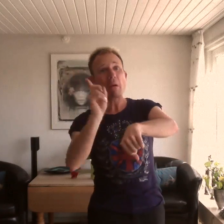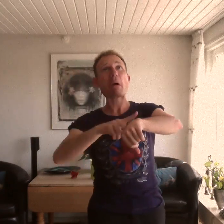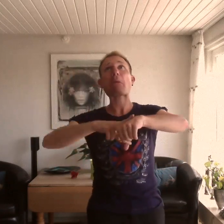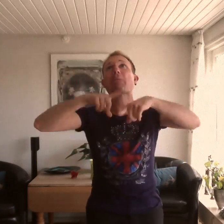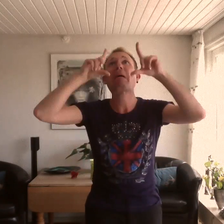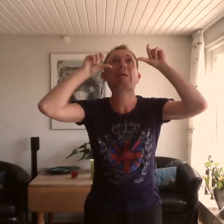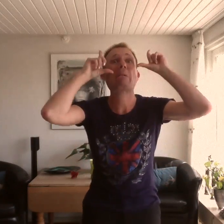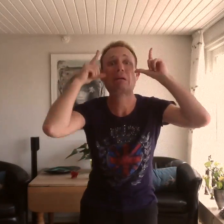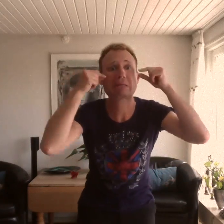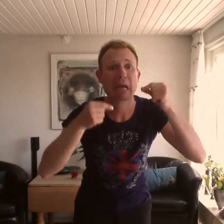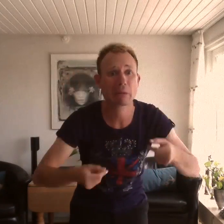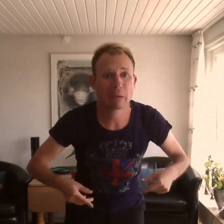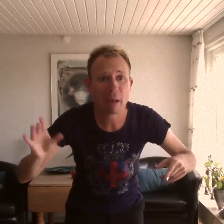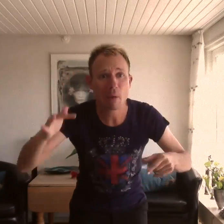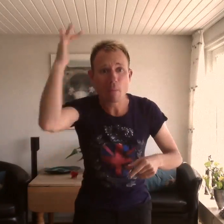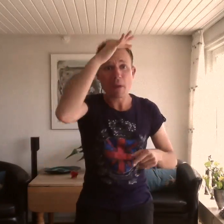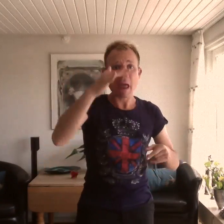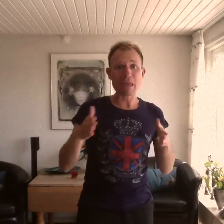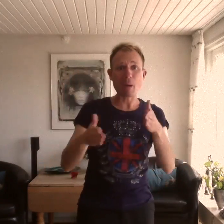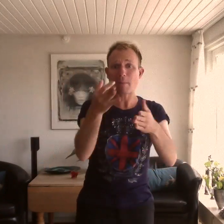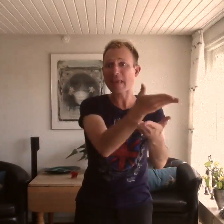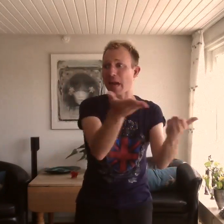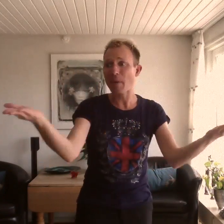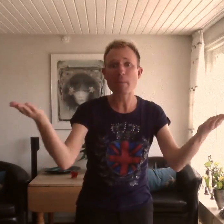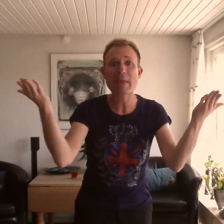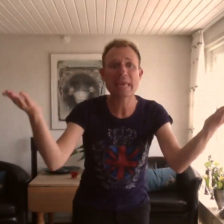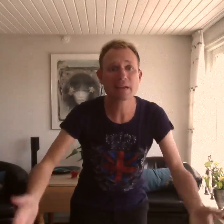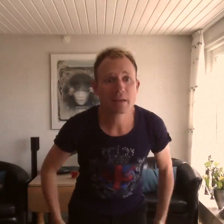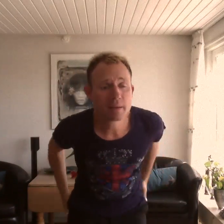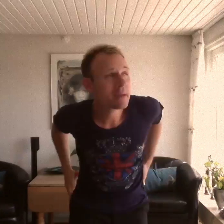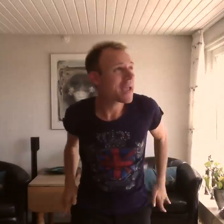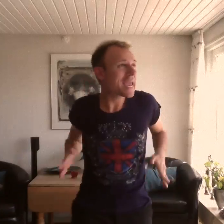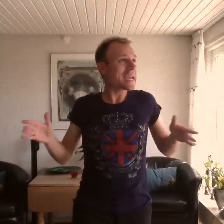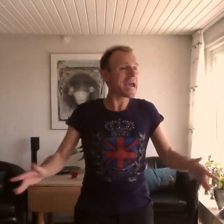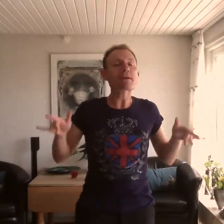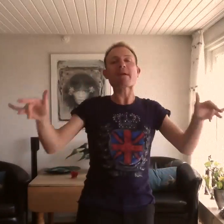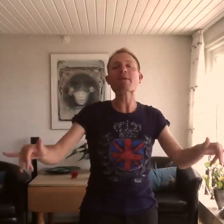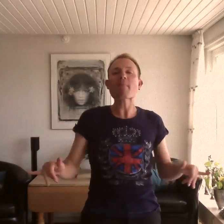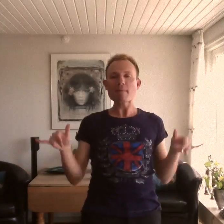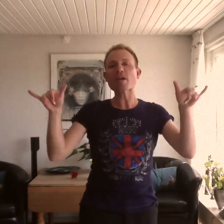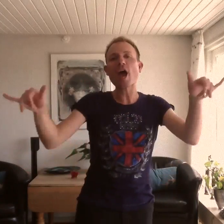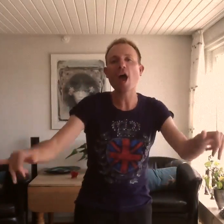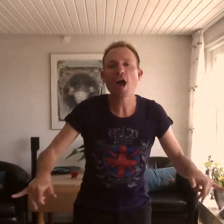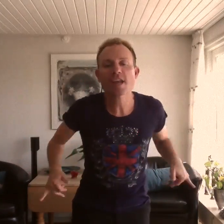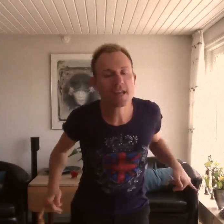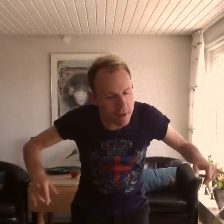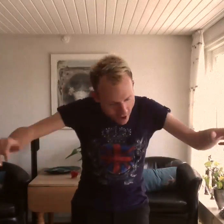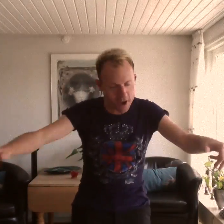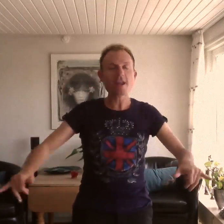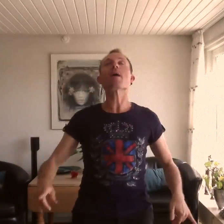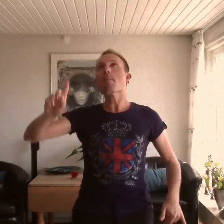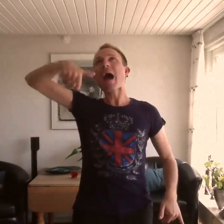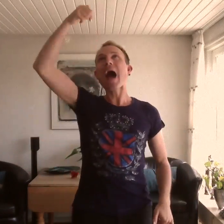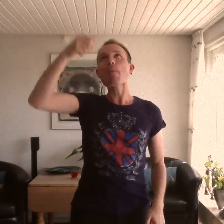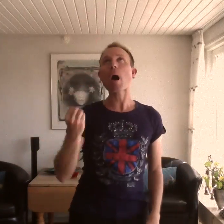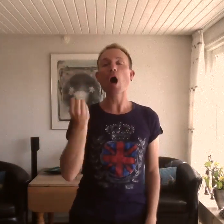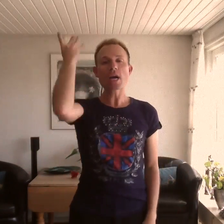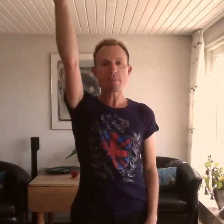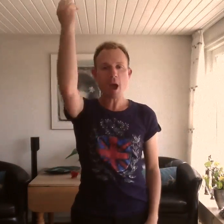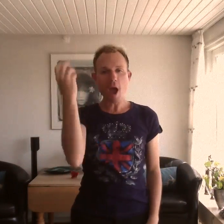sleepin' Rollin' by the way they might out The big wind, keep on turnin', rollin' Proud Mary, keep on